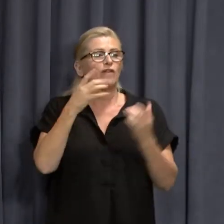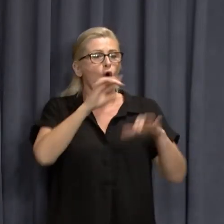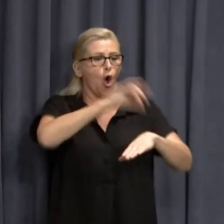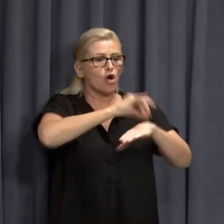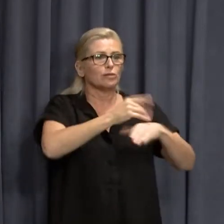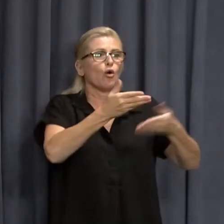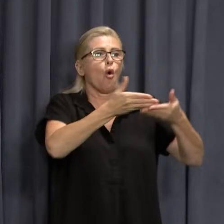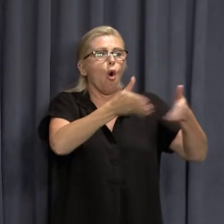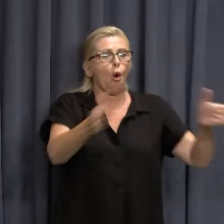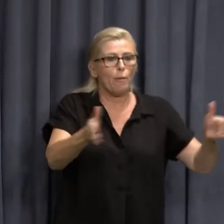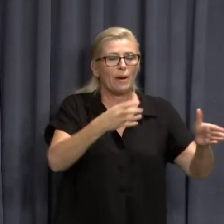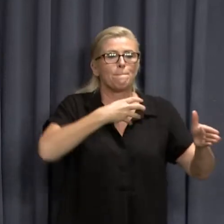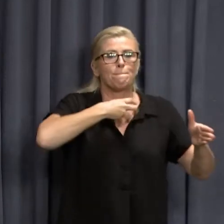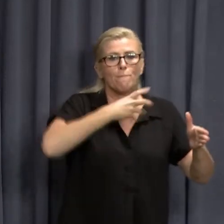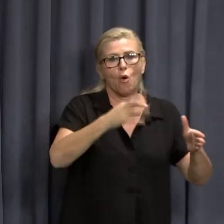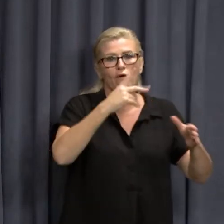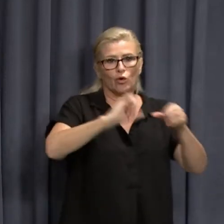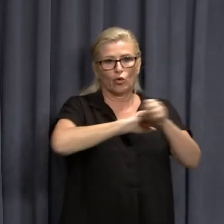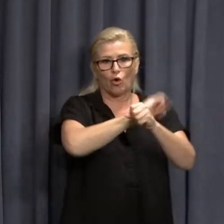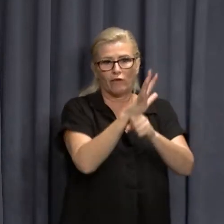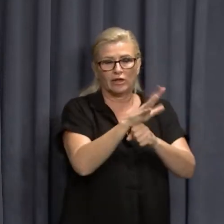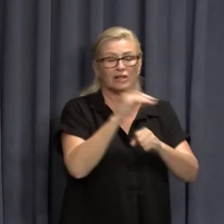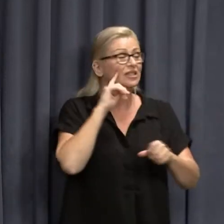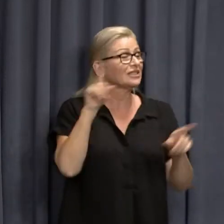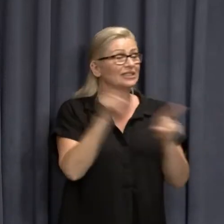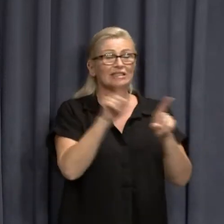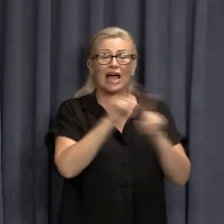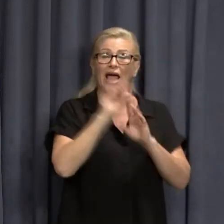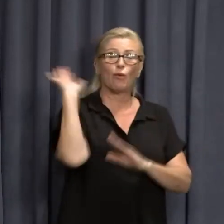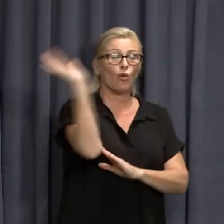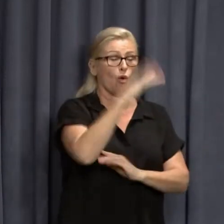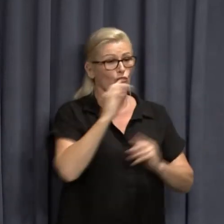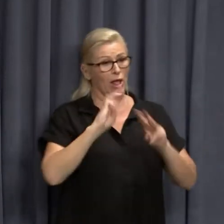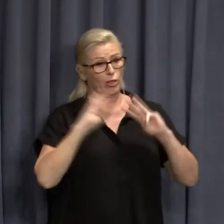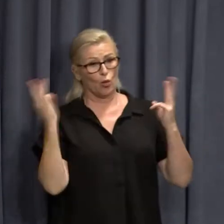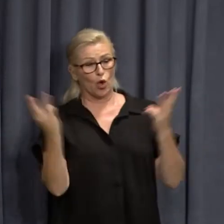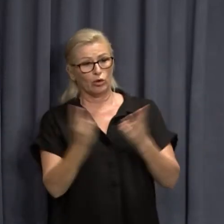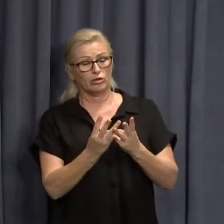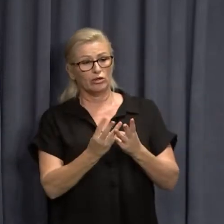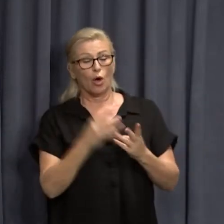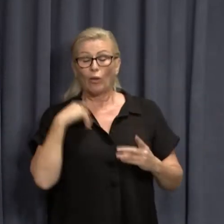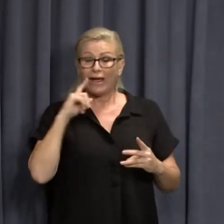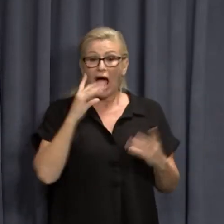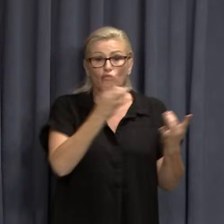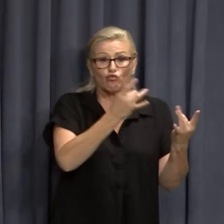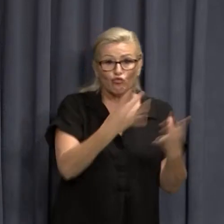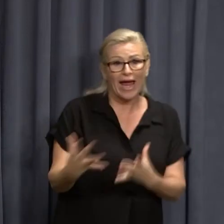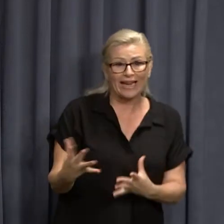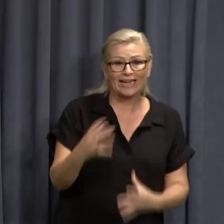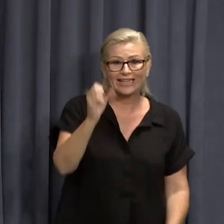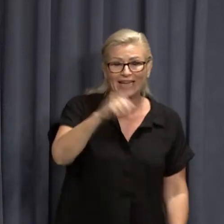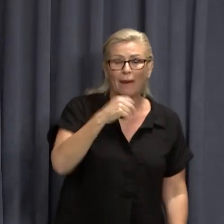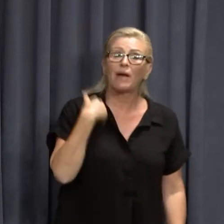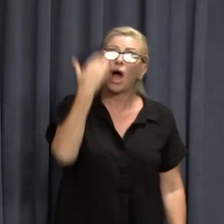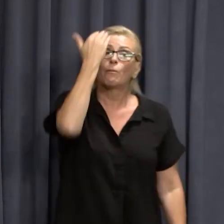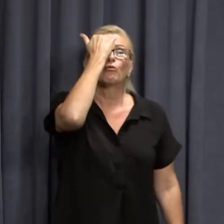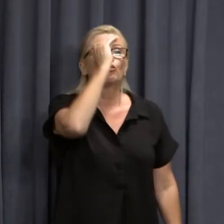system both here and around the world does. So we are ready for when it occurs. But I'll just remind you all,